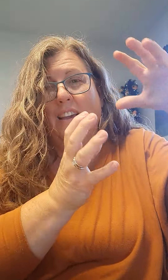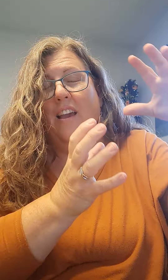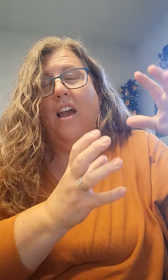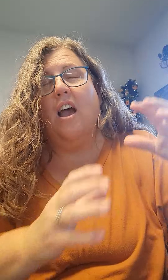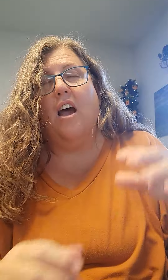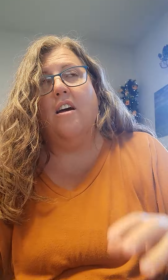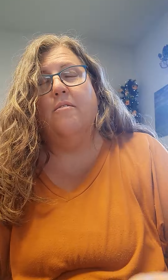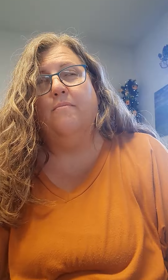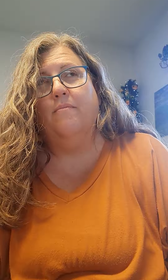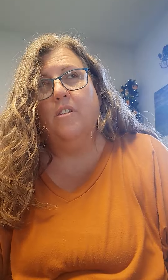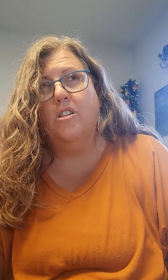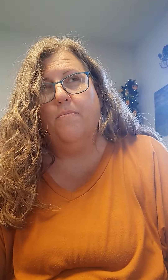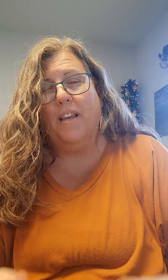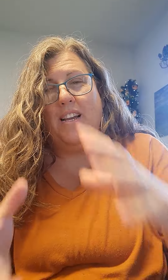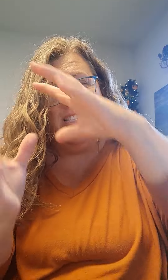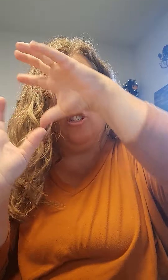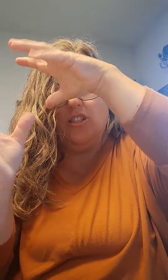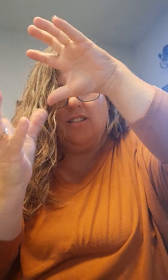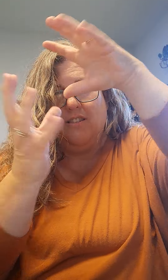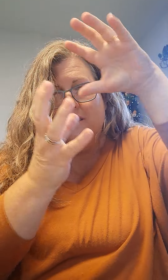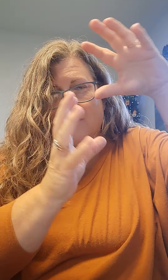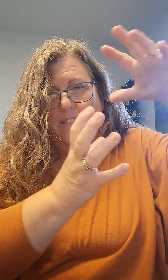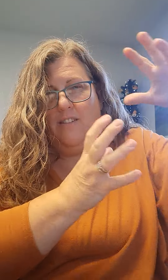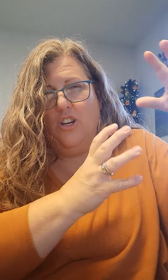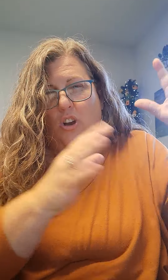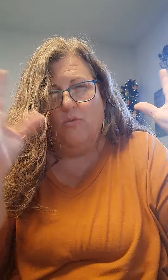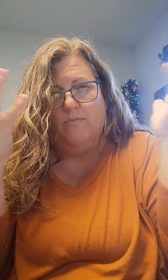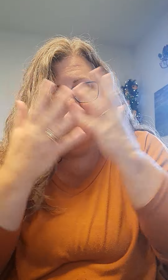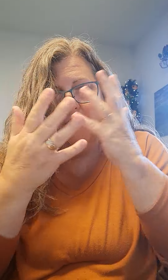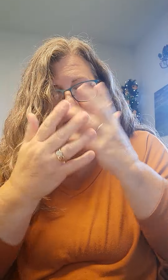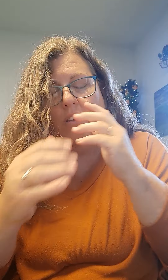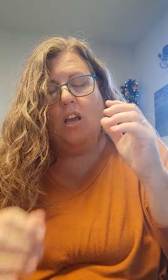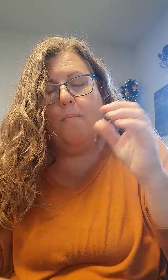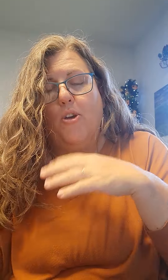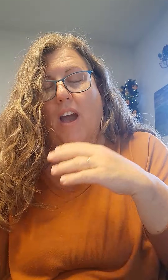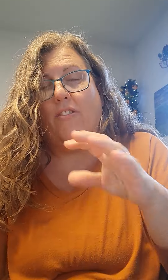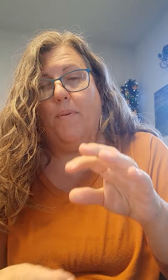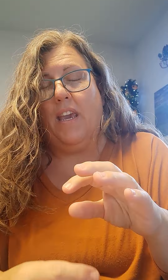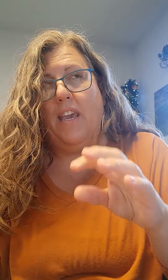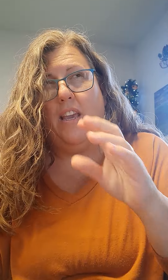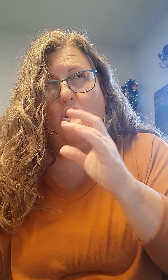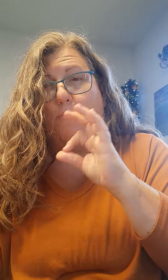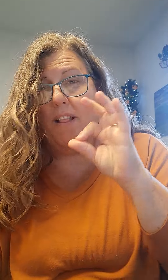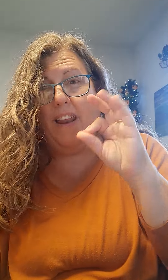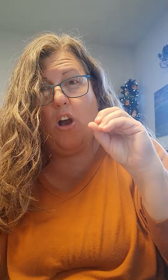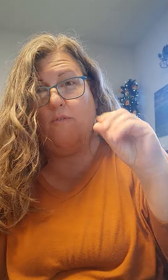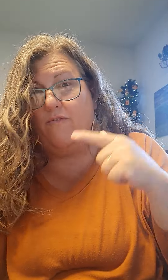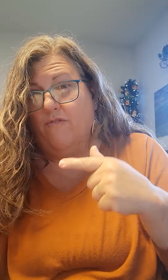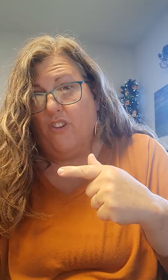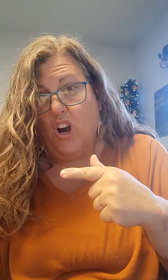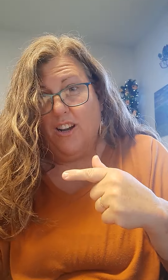because it's just, you know. But you have to be, you spell it out, fog,